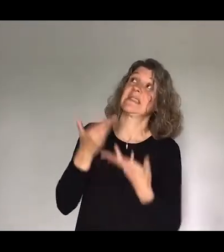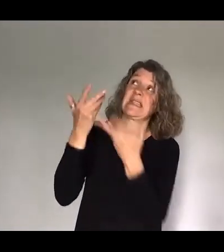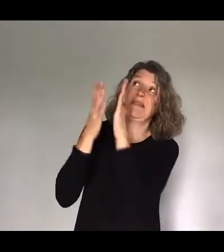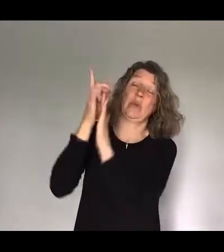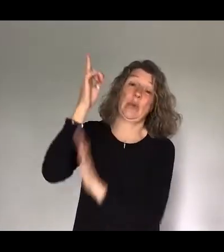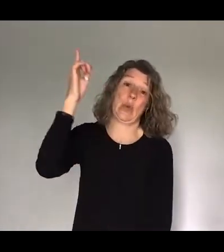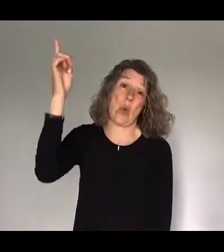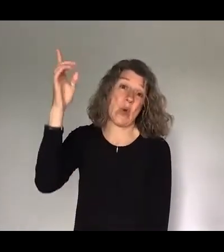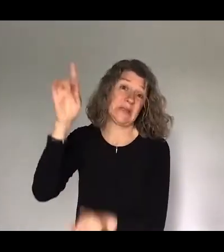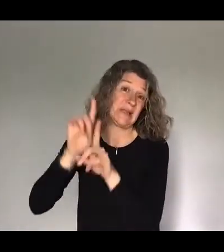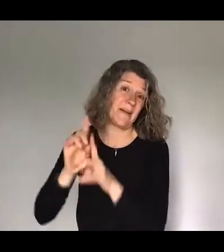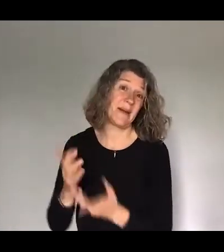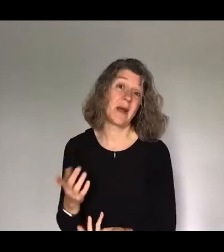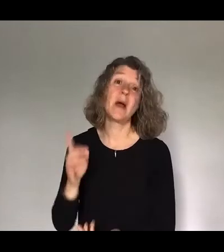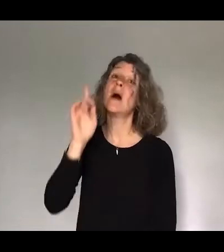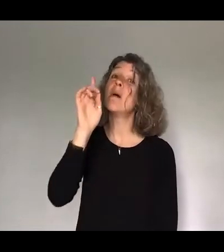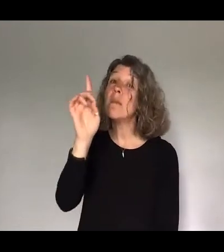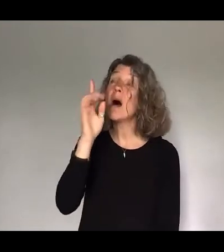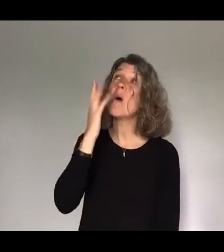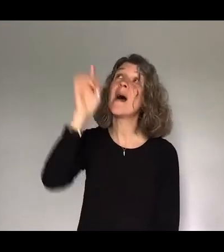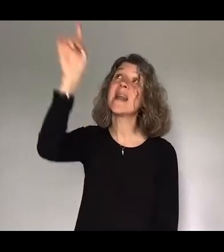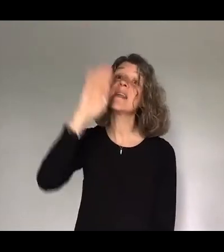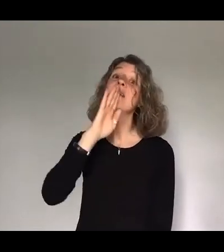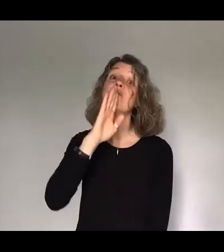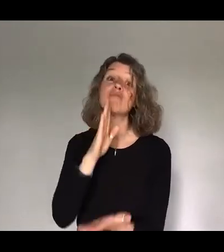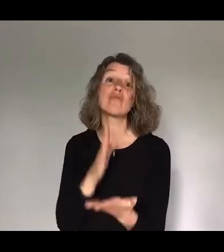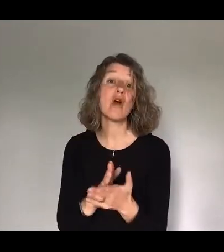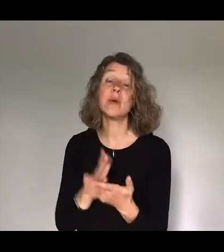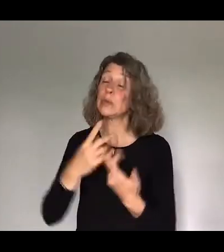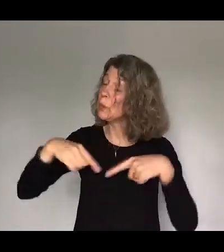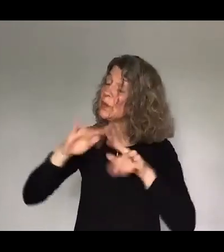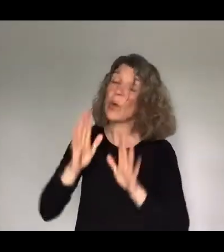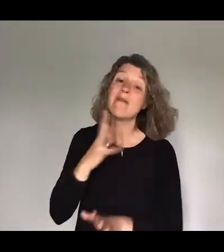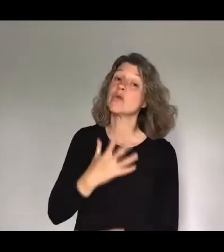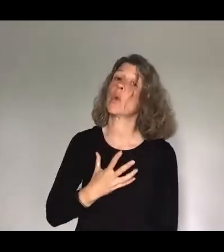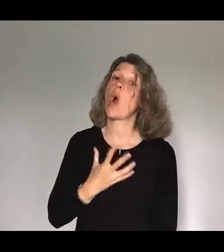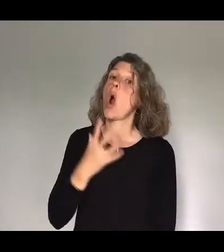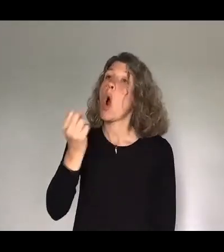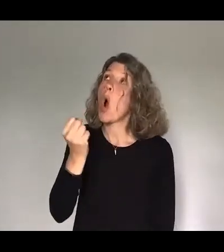us a promise we don't have to hope that he is who he says he is because he just is